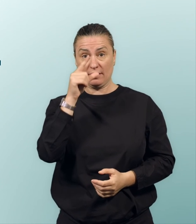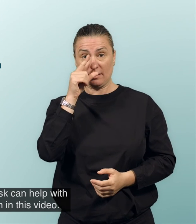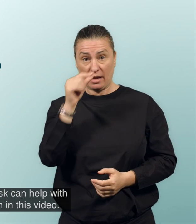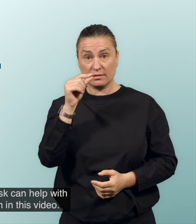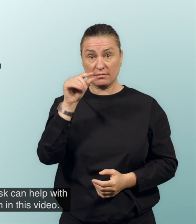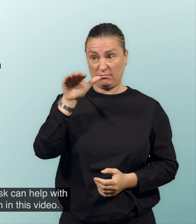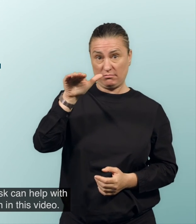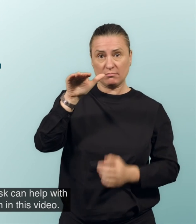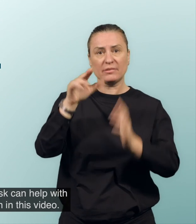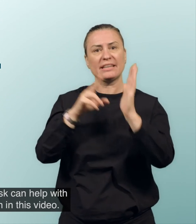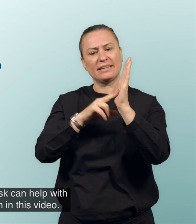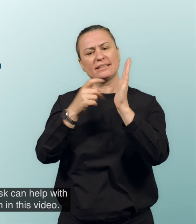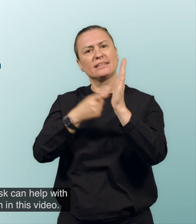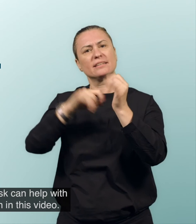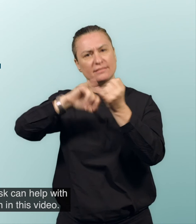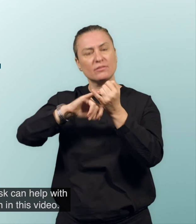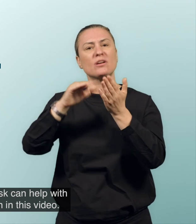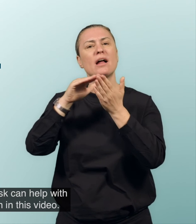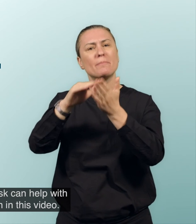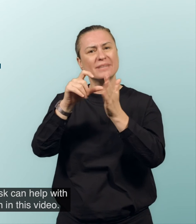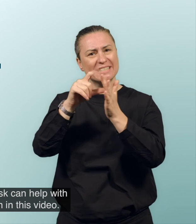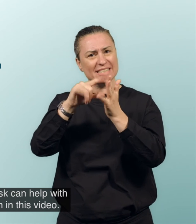The NRS Help Desk can help with the steps shown in this video.